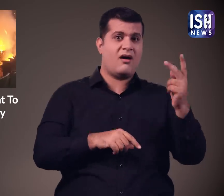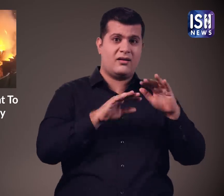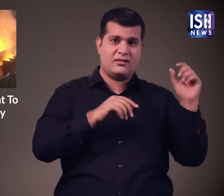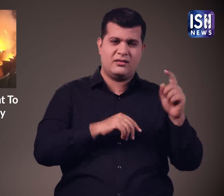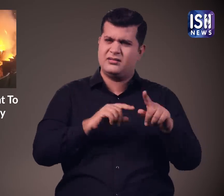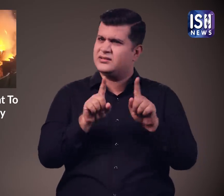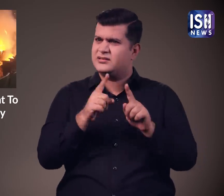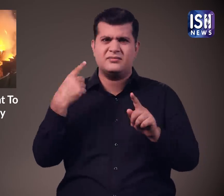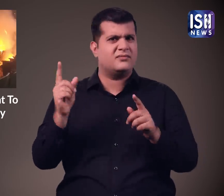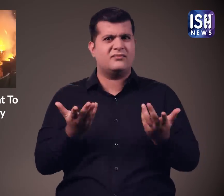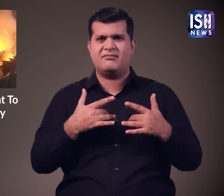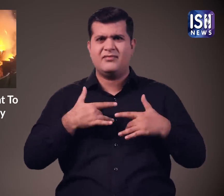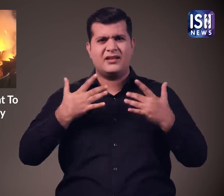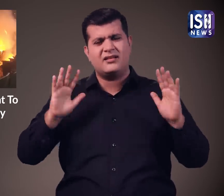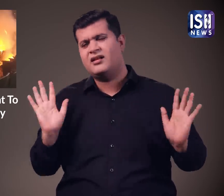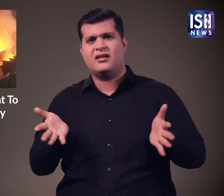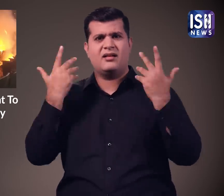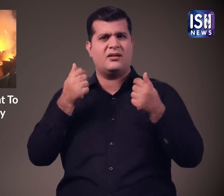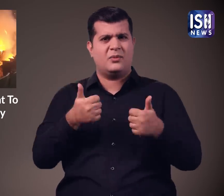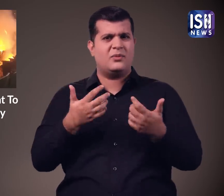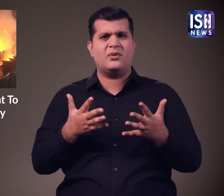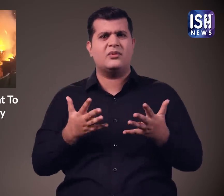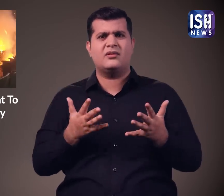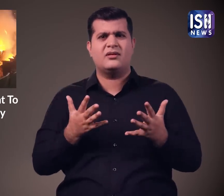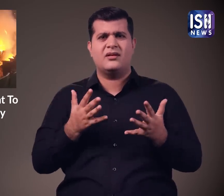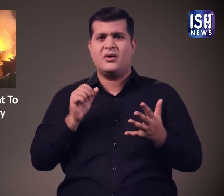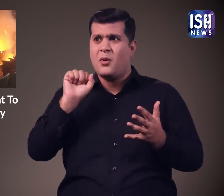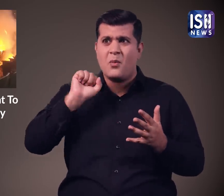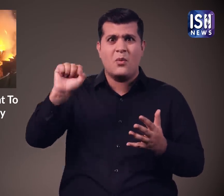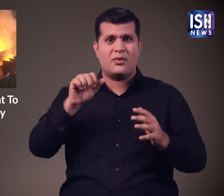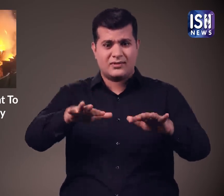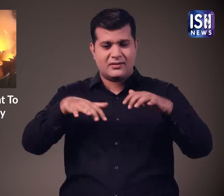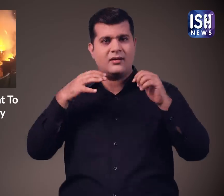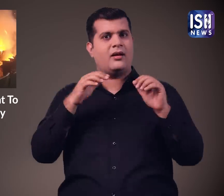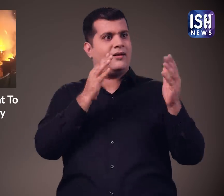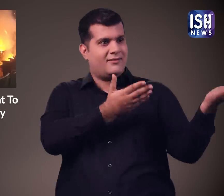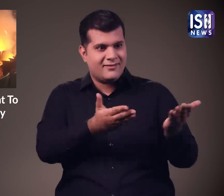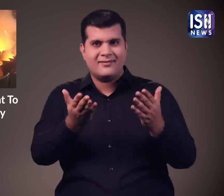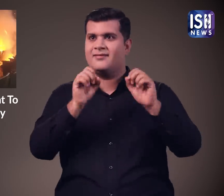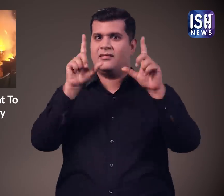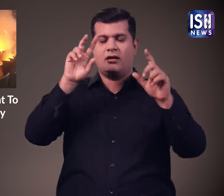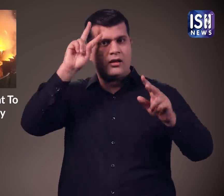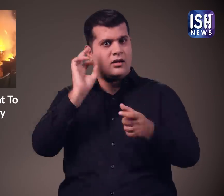Another user wrote, this is very sad. The theatre owner has to face the brunt of some unruly fans.